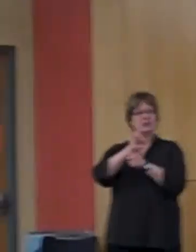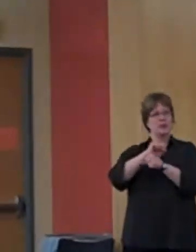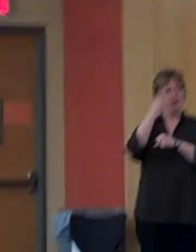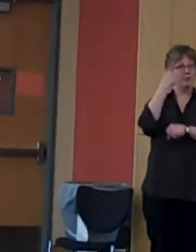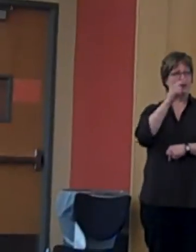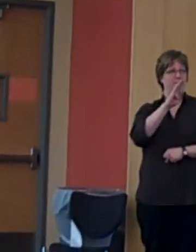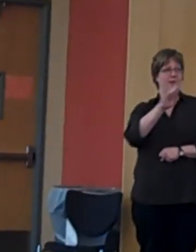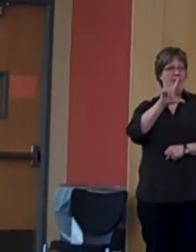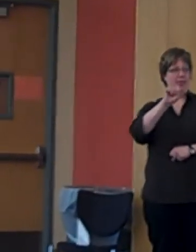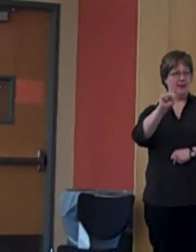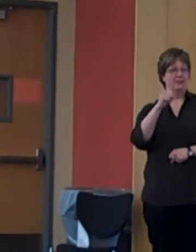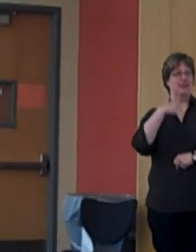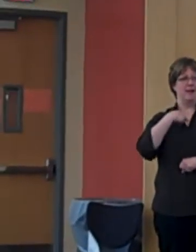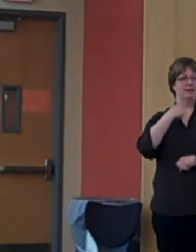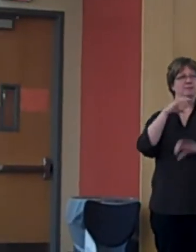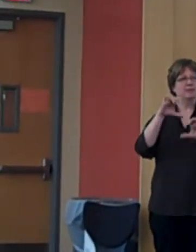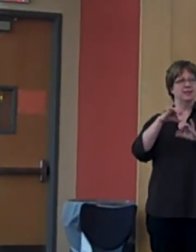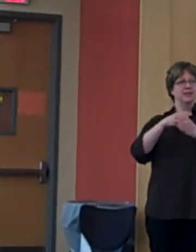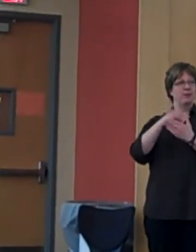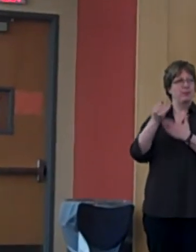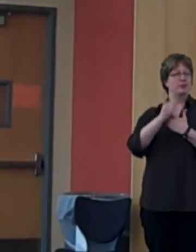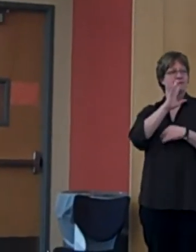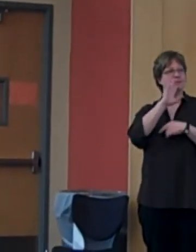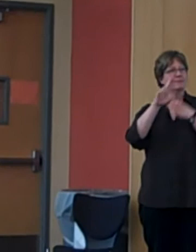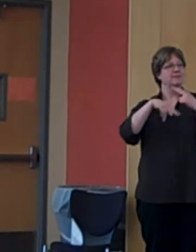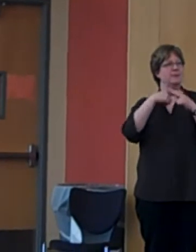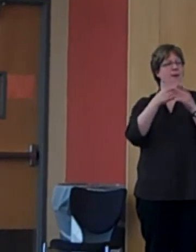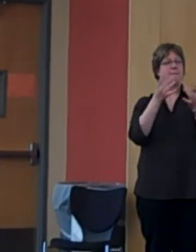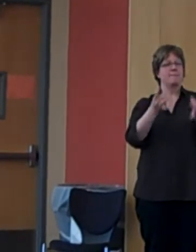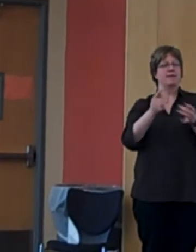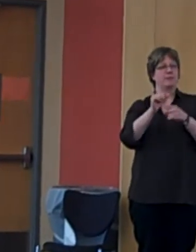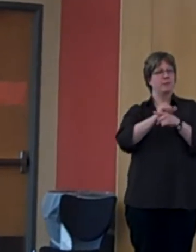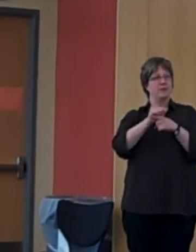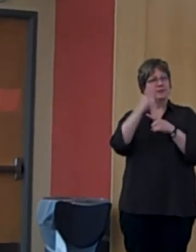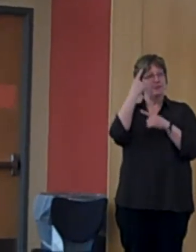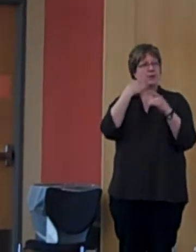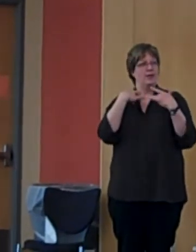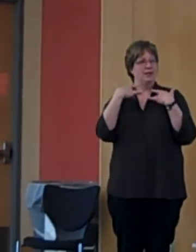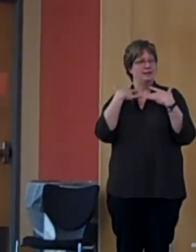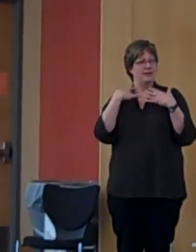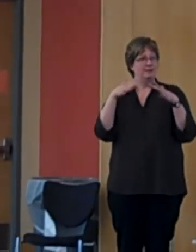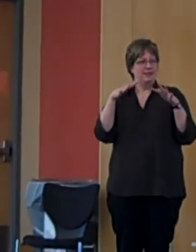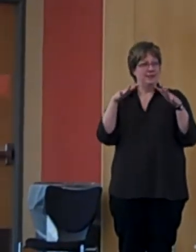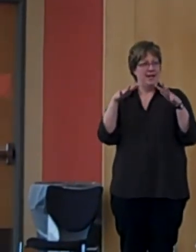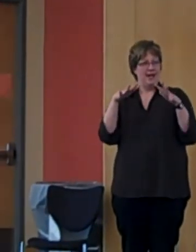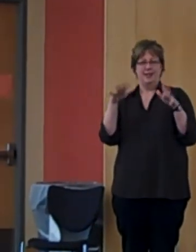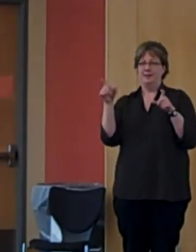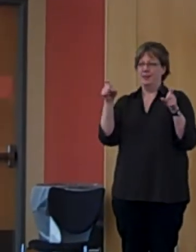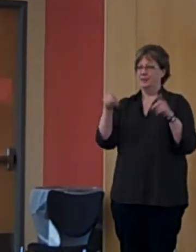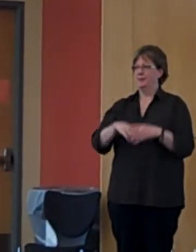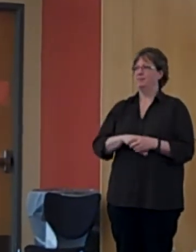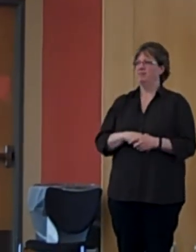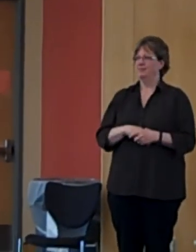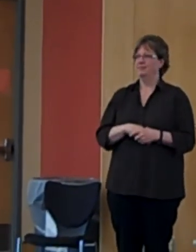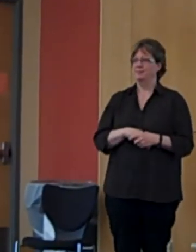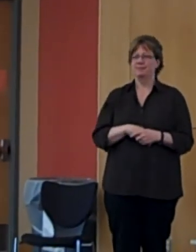I have completed a project examining meditative practices for anxiety management. This two-semester long research